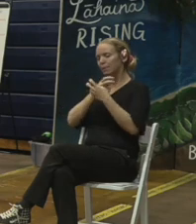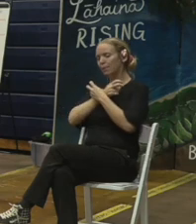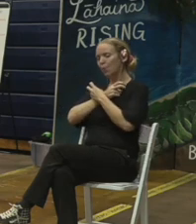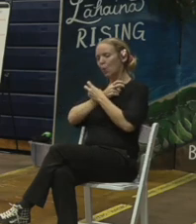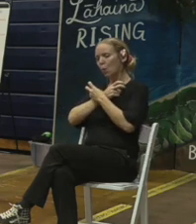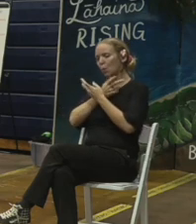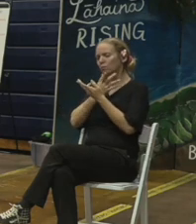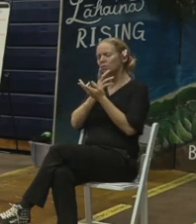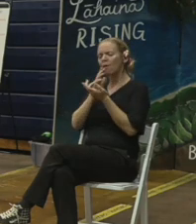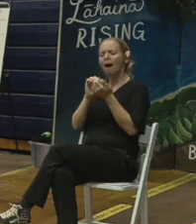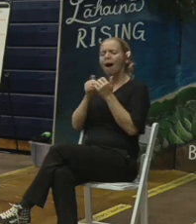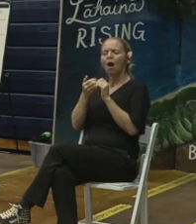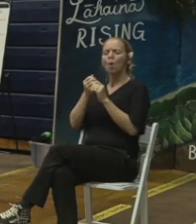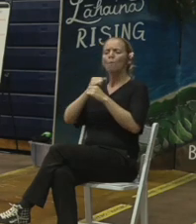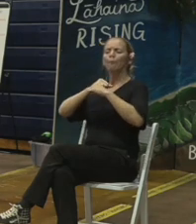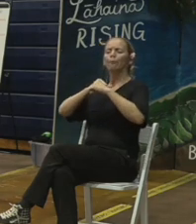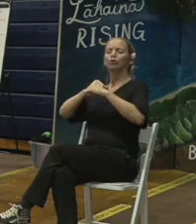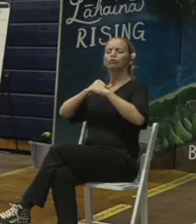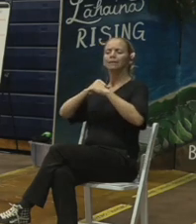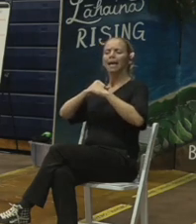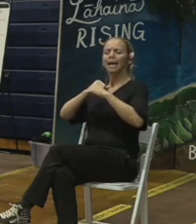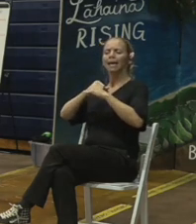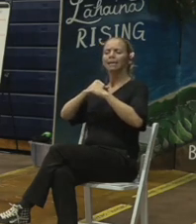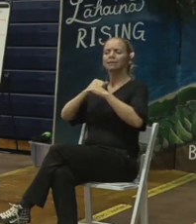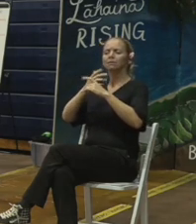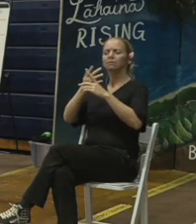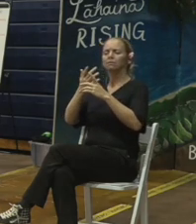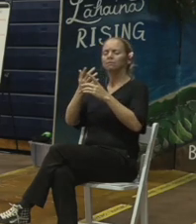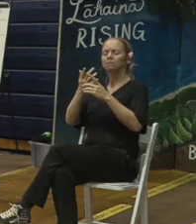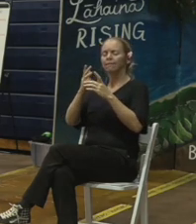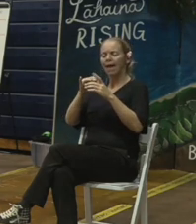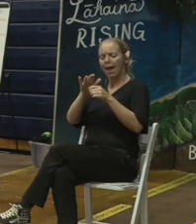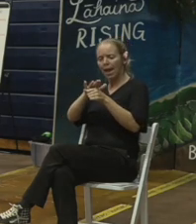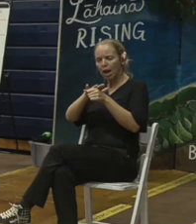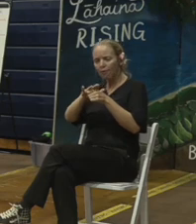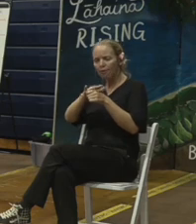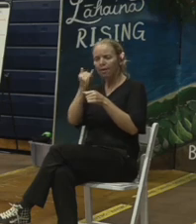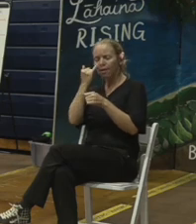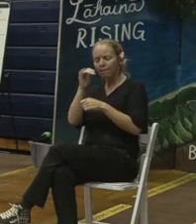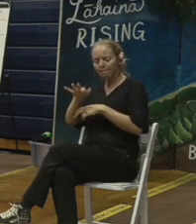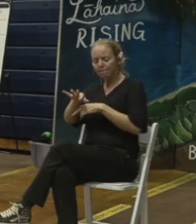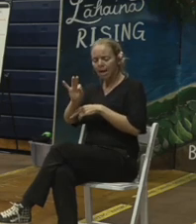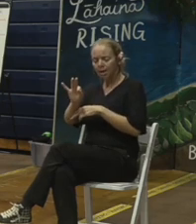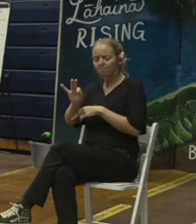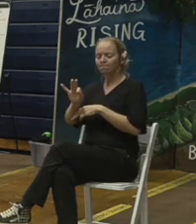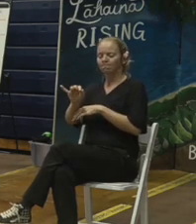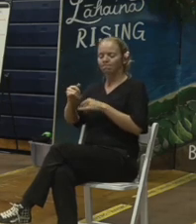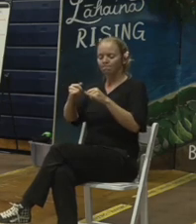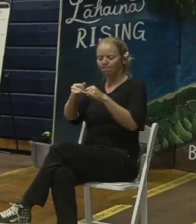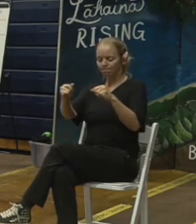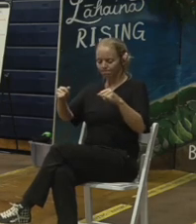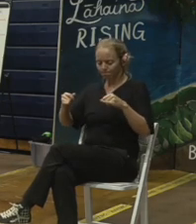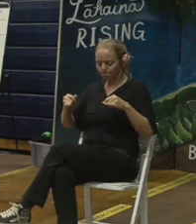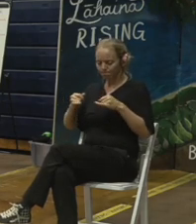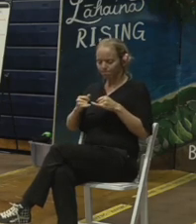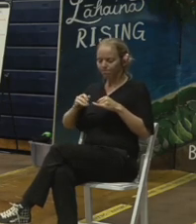areas of known or known human remains where they were found and in turn it separate from the rest of the debris